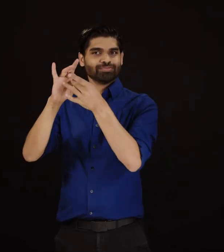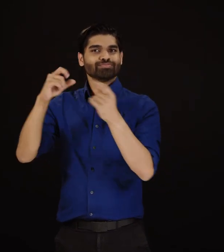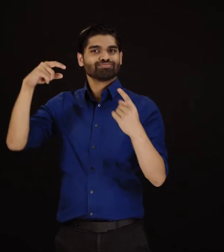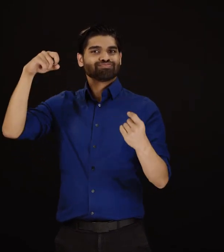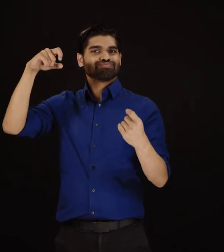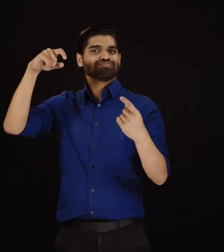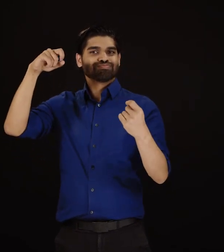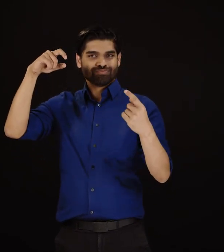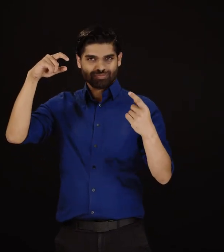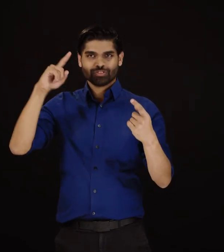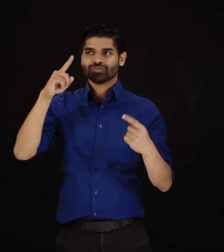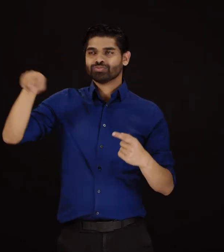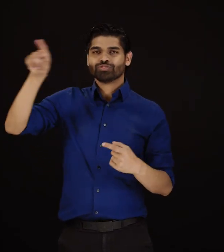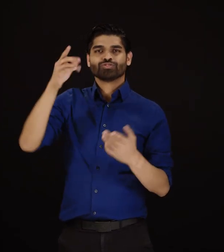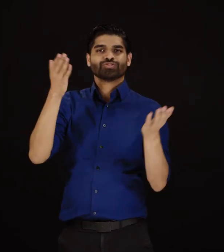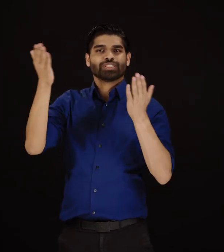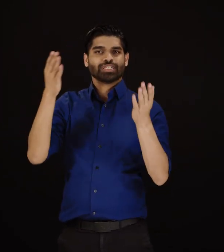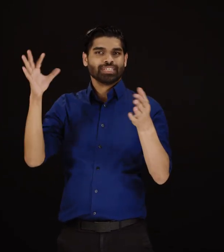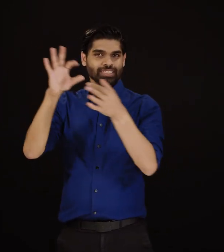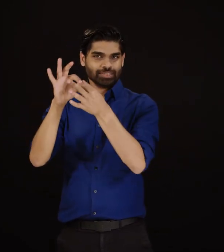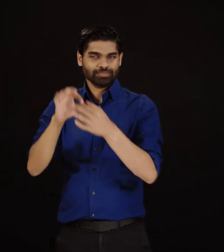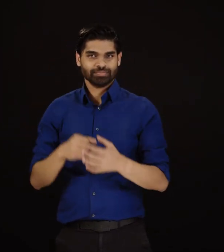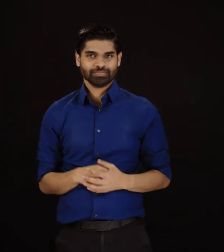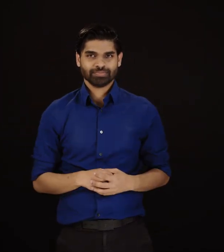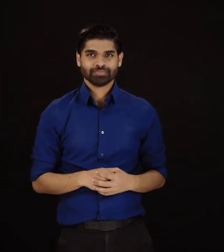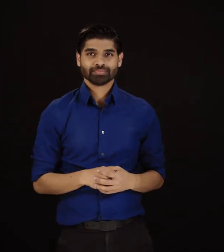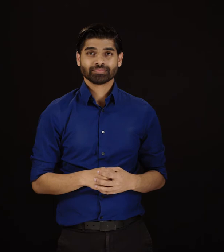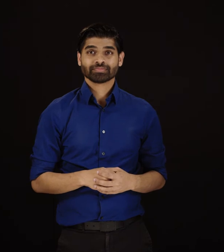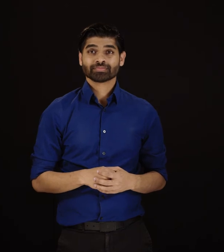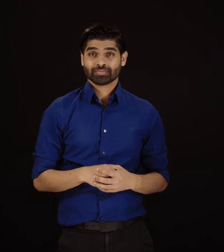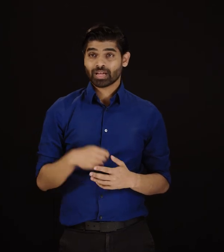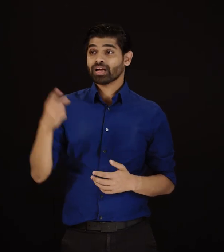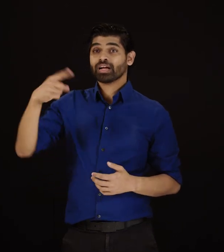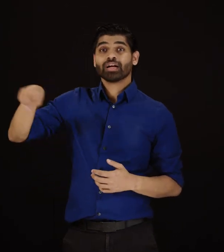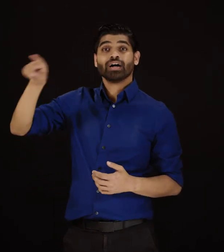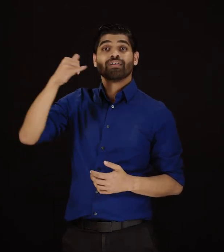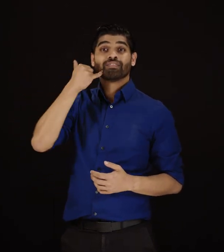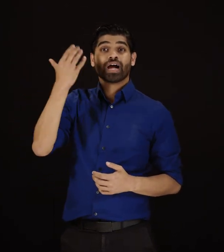either not locked to a particular network, or to provide a code that unlocks the device.